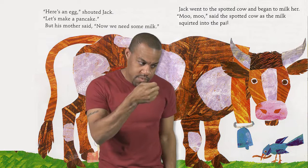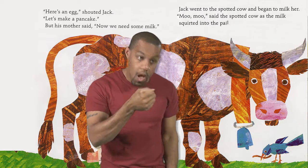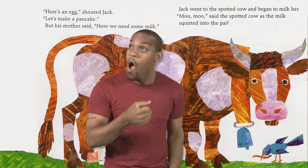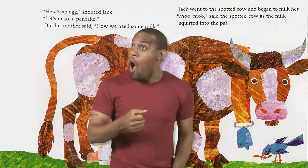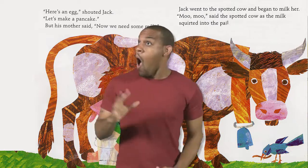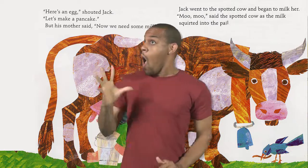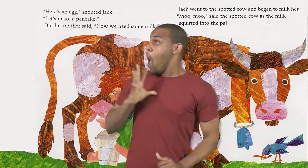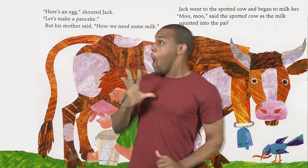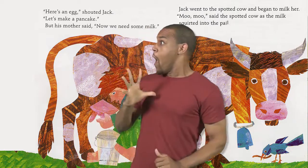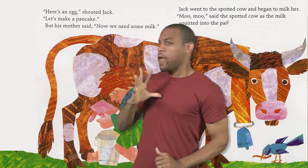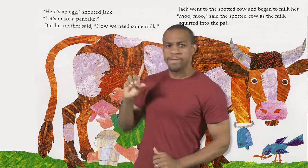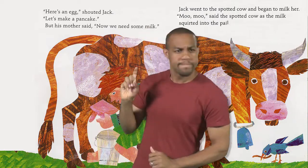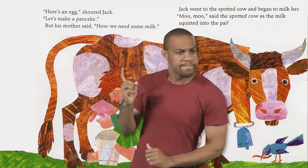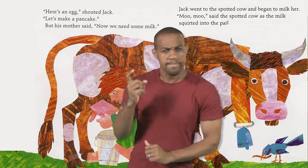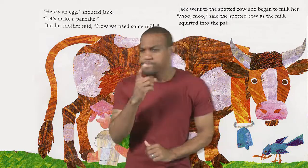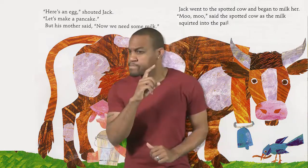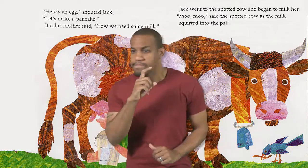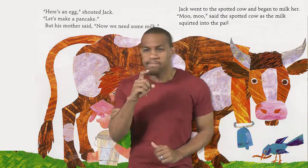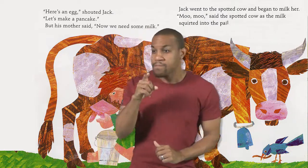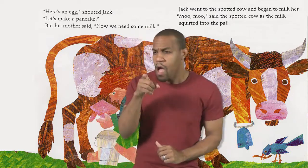Now we need some milk